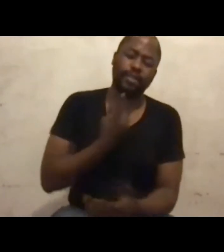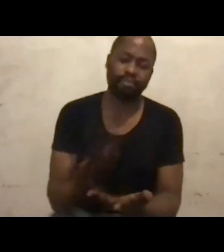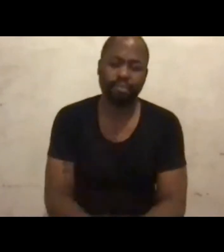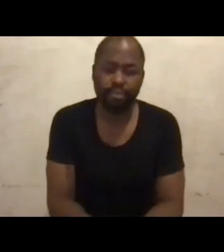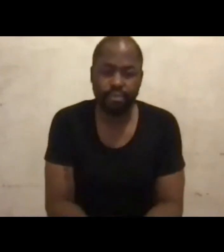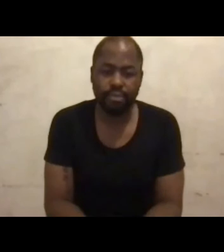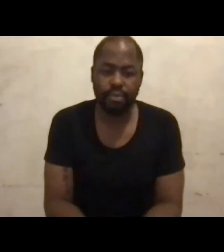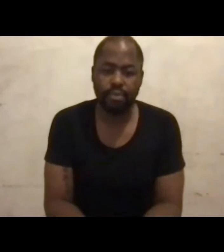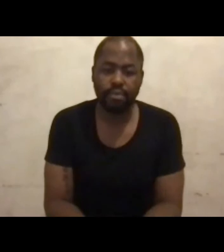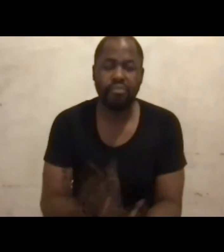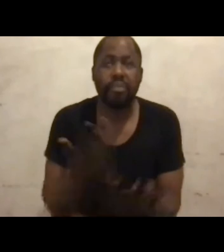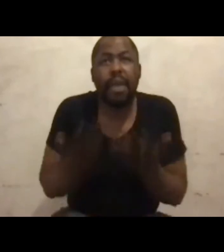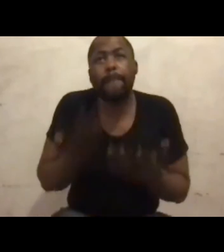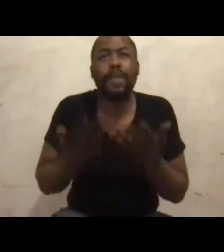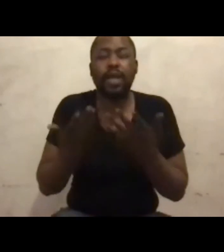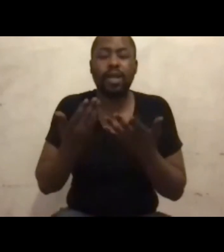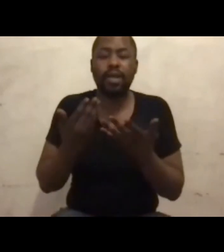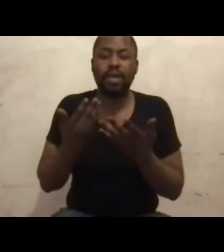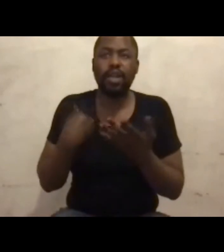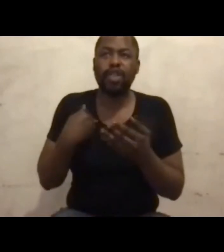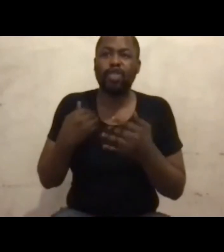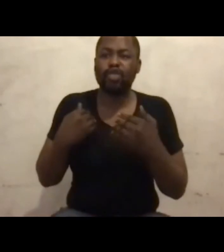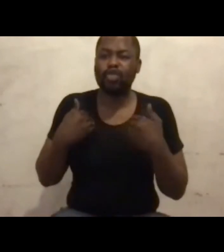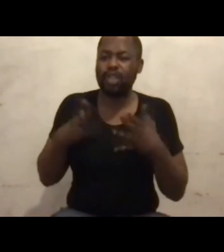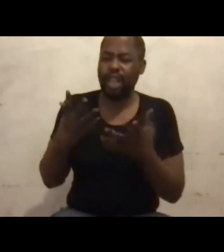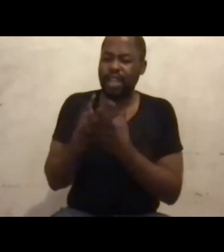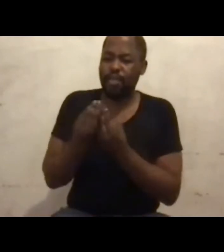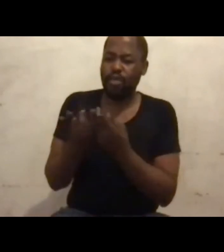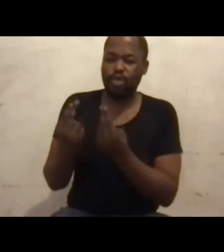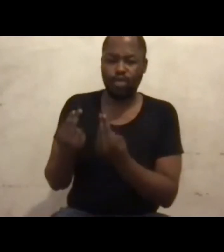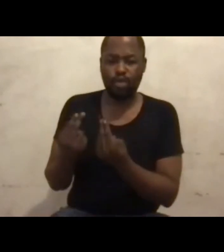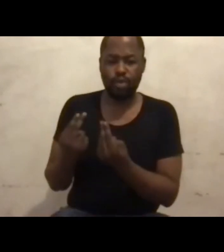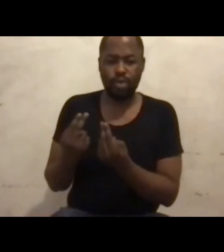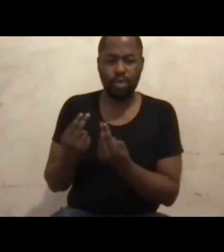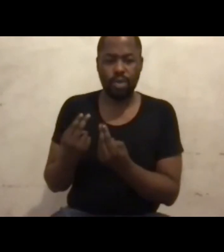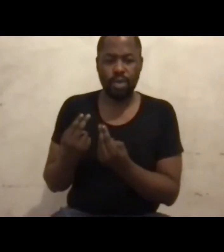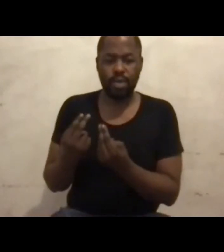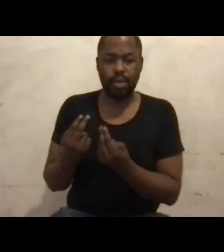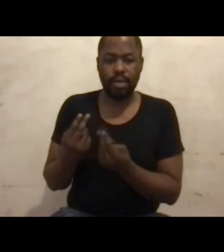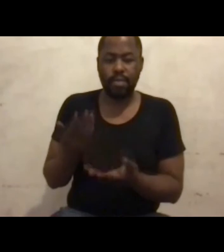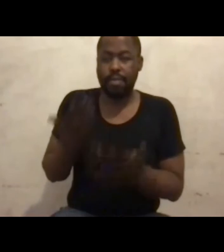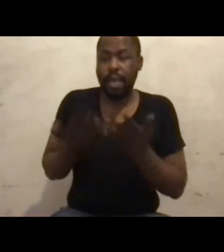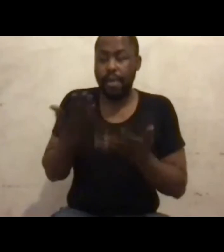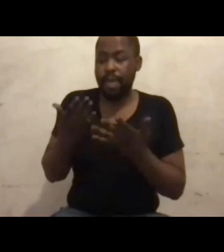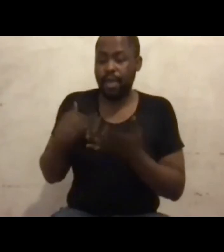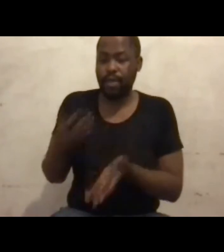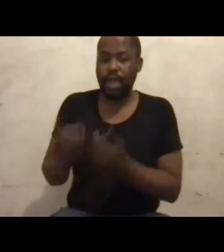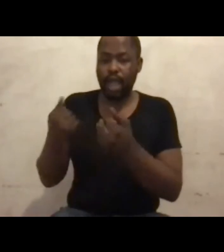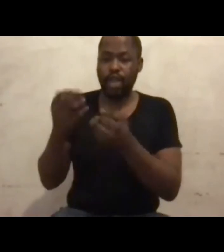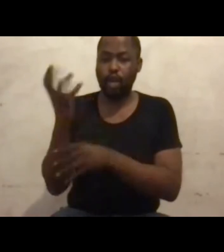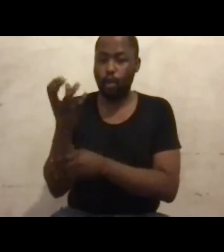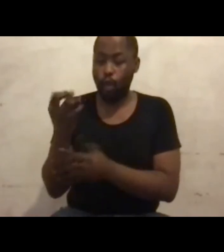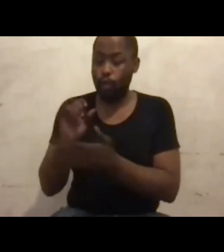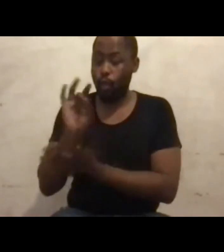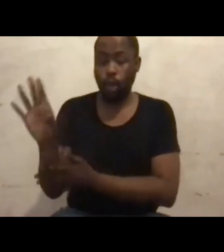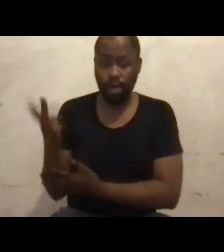time to carve a new path towards, as I say, a pot of gold, to be rich for once. Also, just take time to sit with my